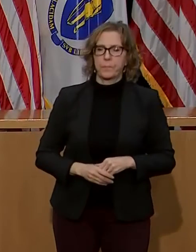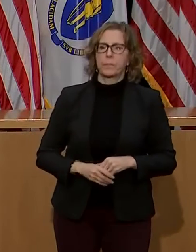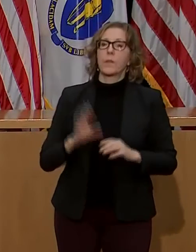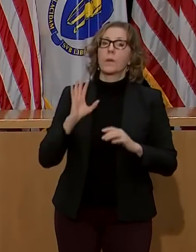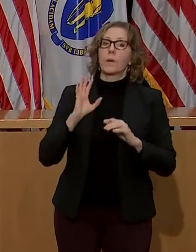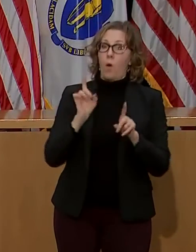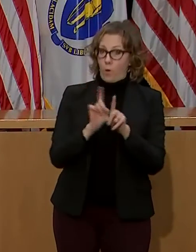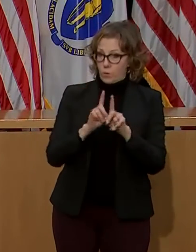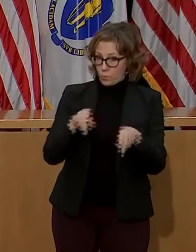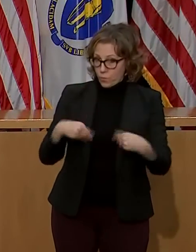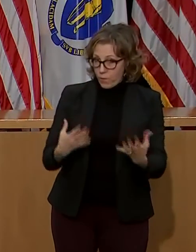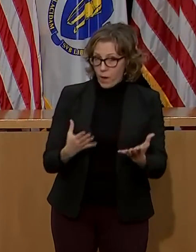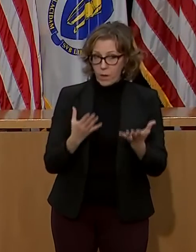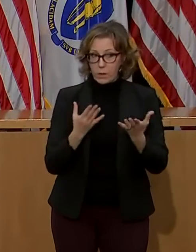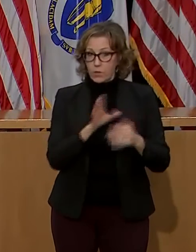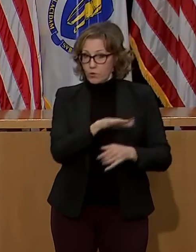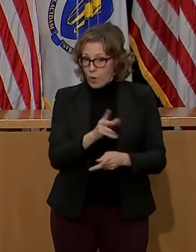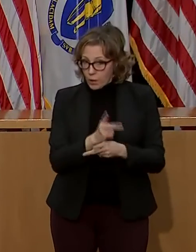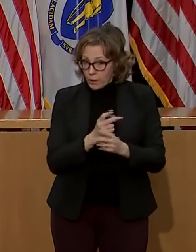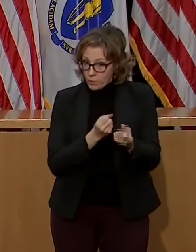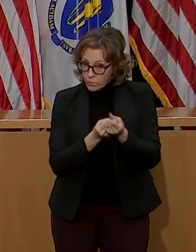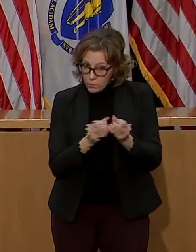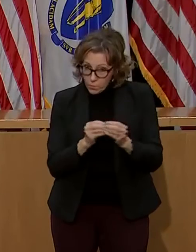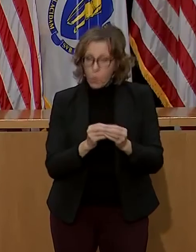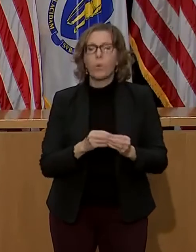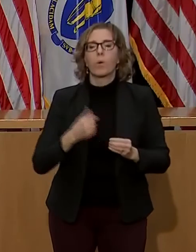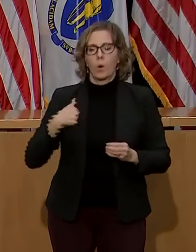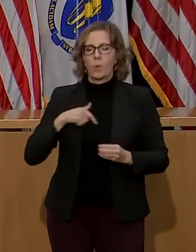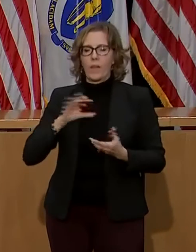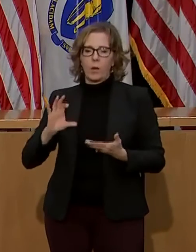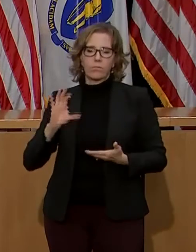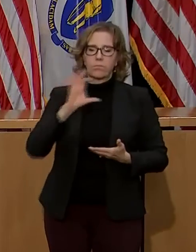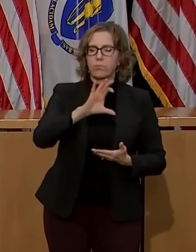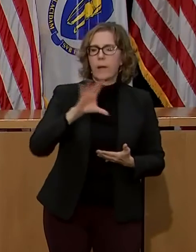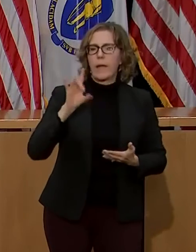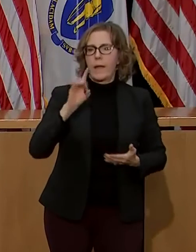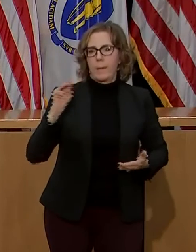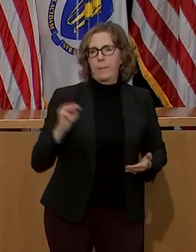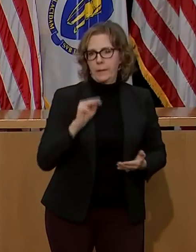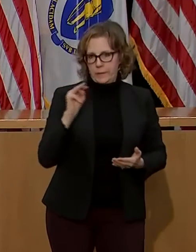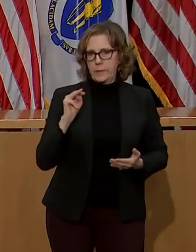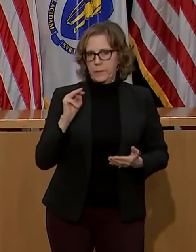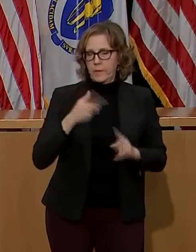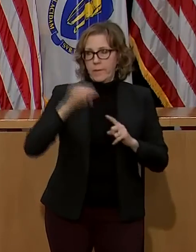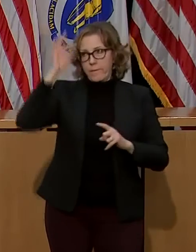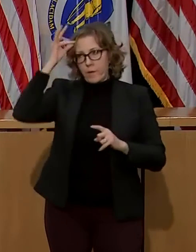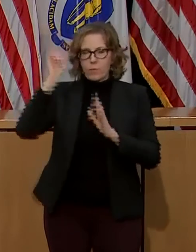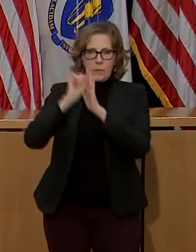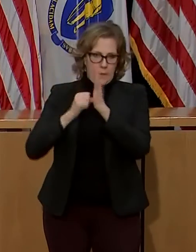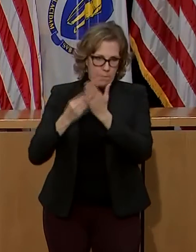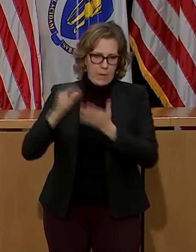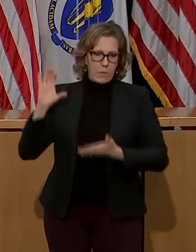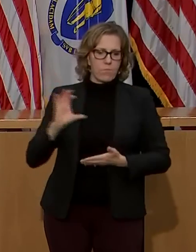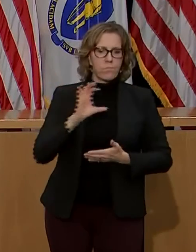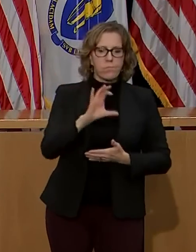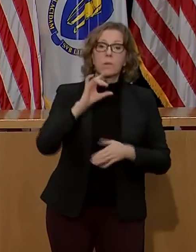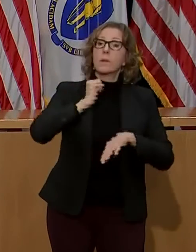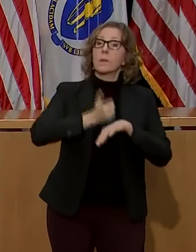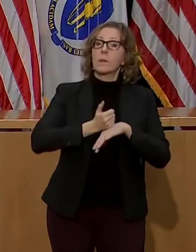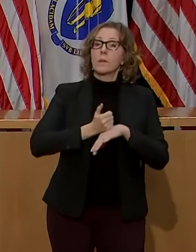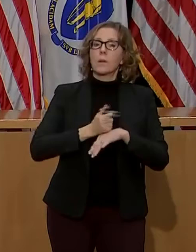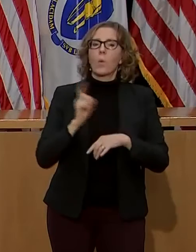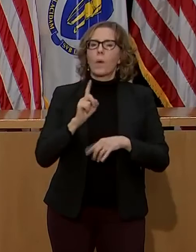care, EEC is also dedicating $8 million in state and federal funding to stand up a PPE fulfillment website for